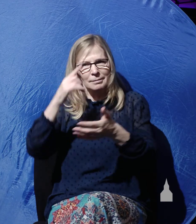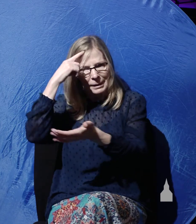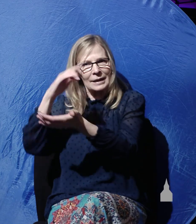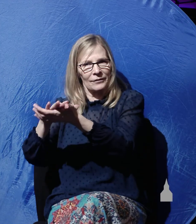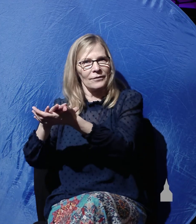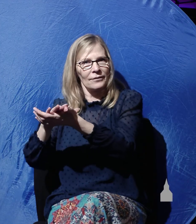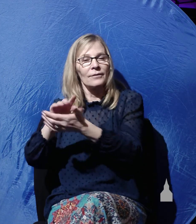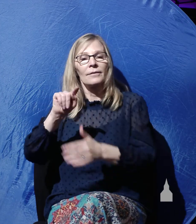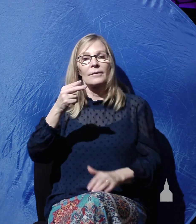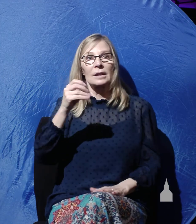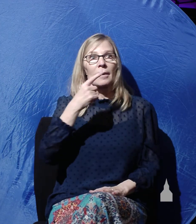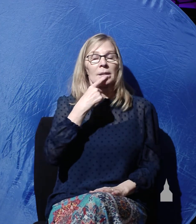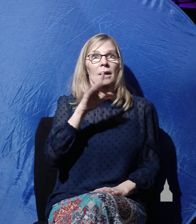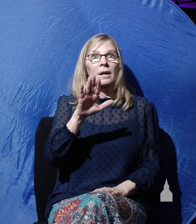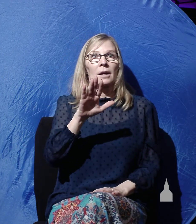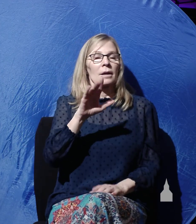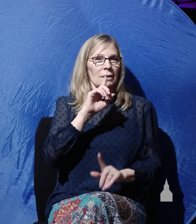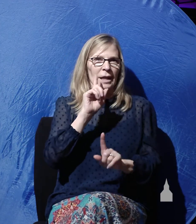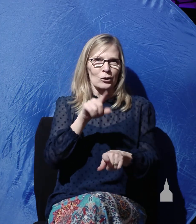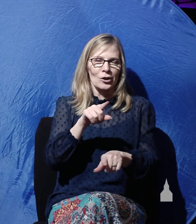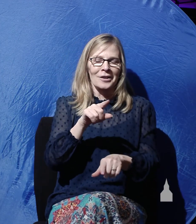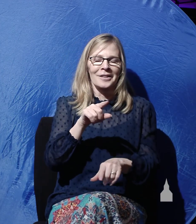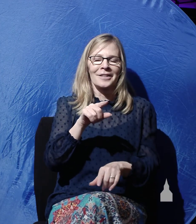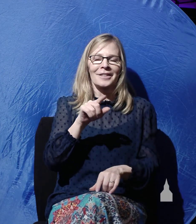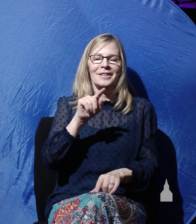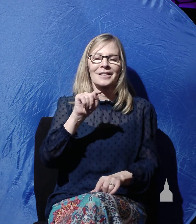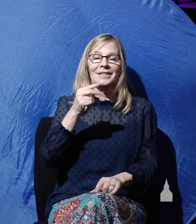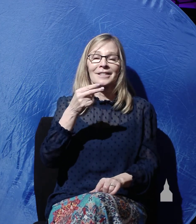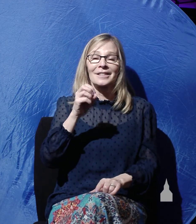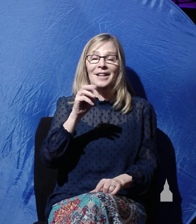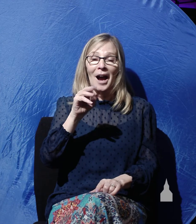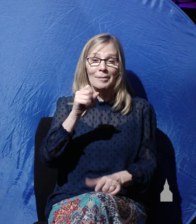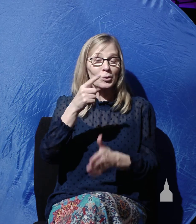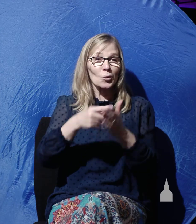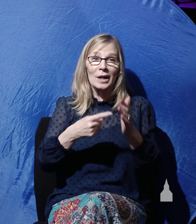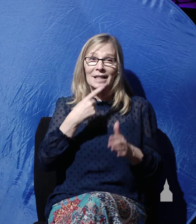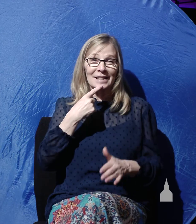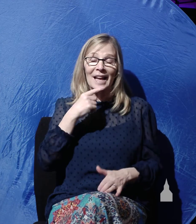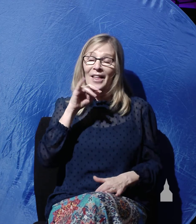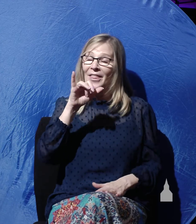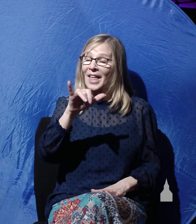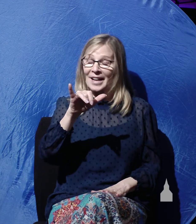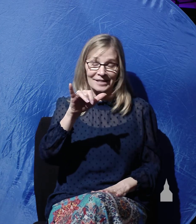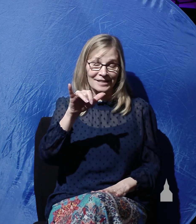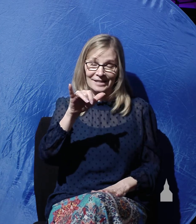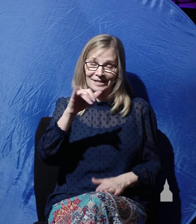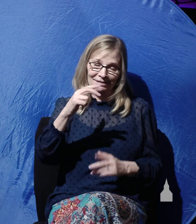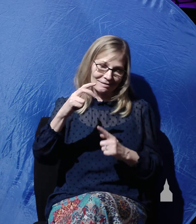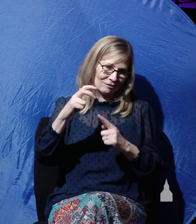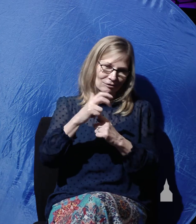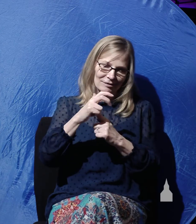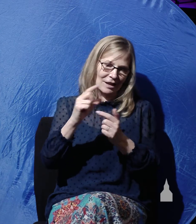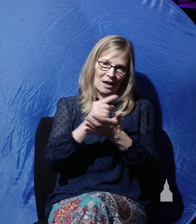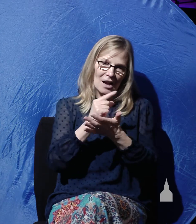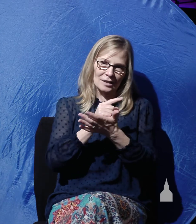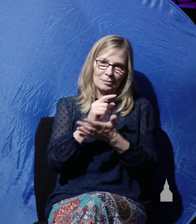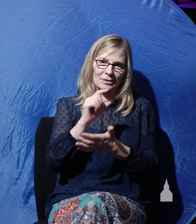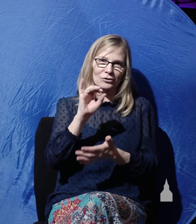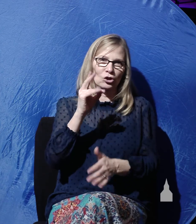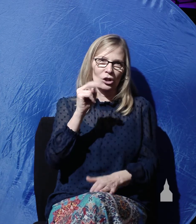answered and said to by the way, what Thomas is about to say is the high point, the crescendo of the gospel of John, which is all about the deity of